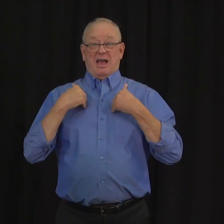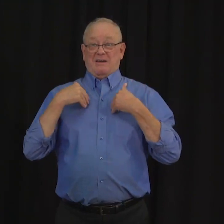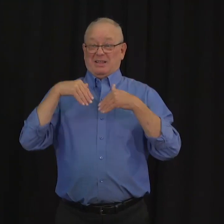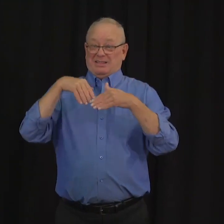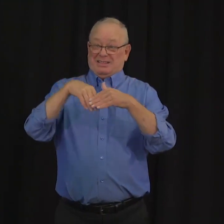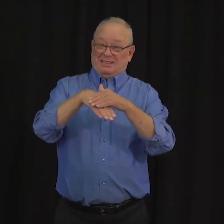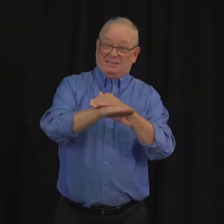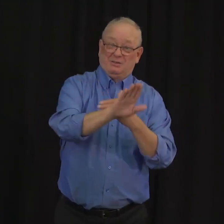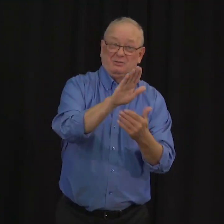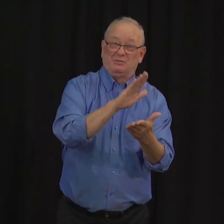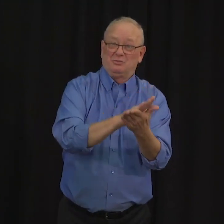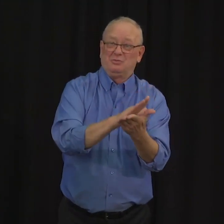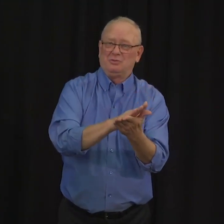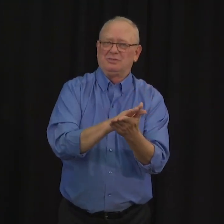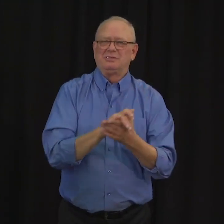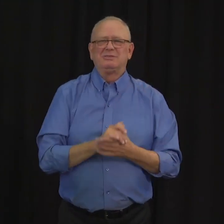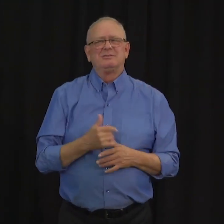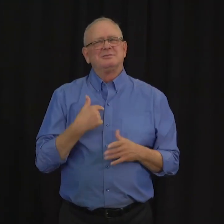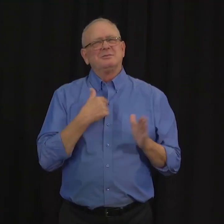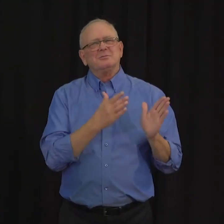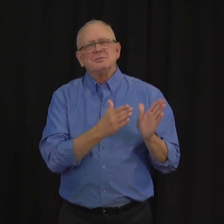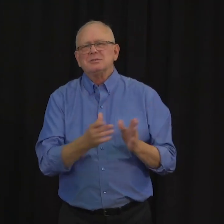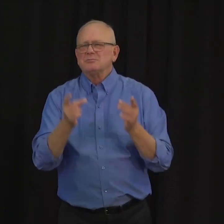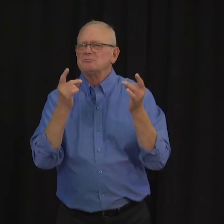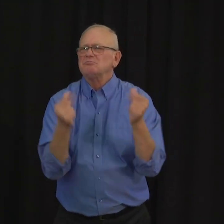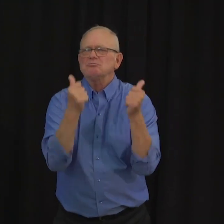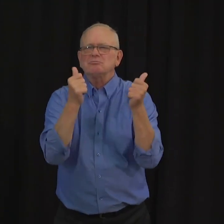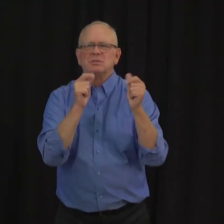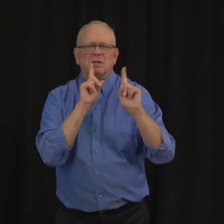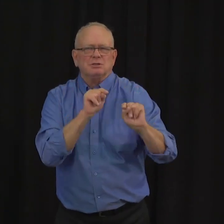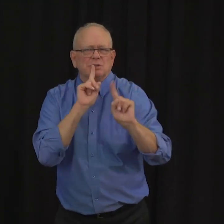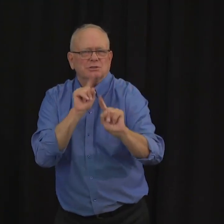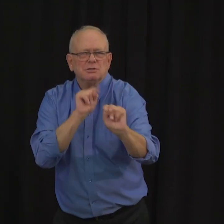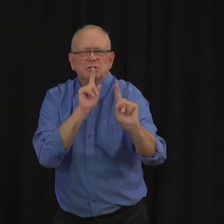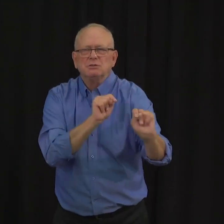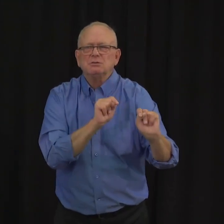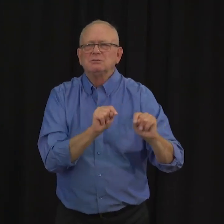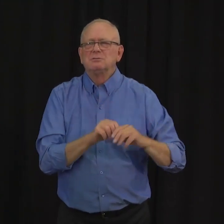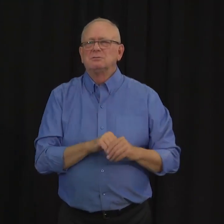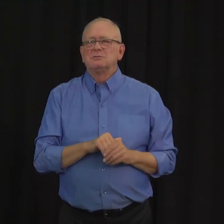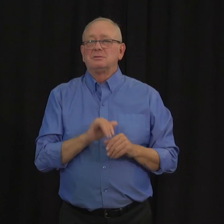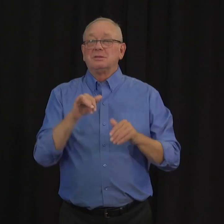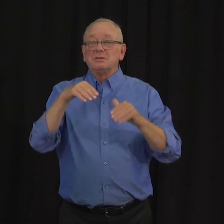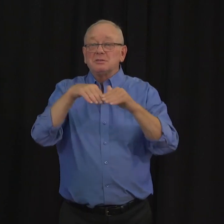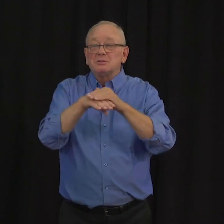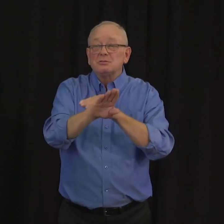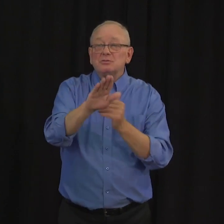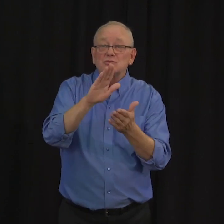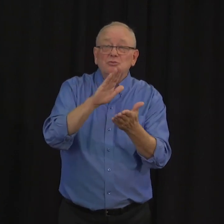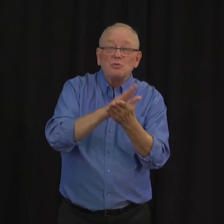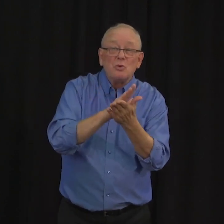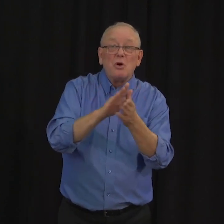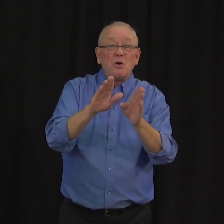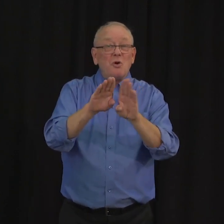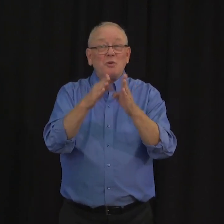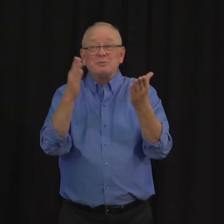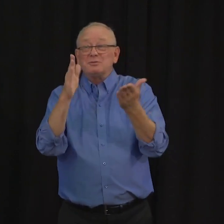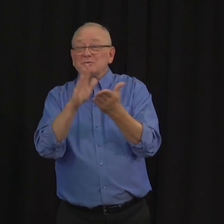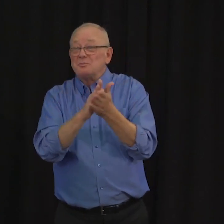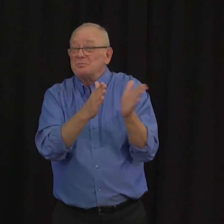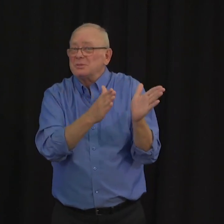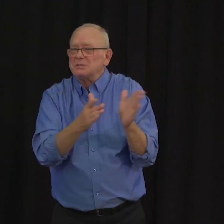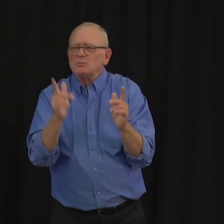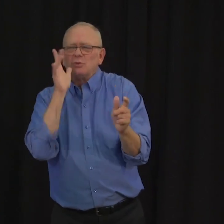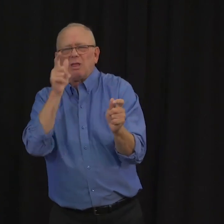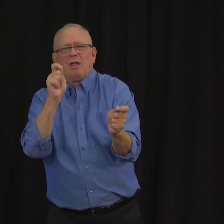responsive and adapting our return to school plan to meet students, parents and teachers needs. That is why